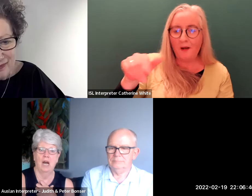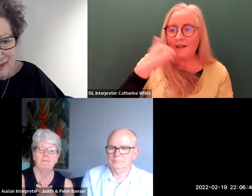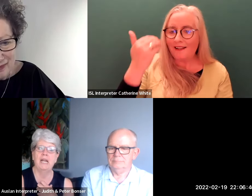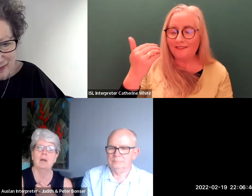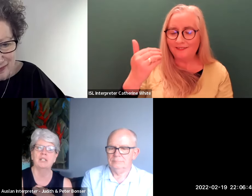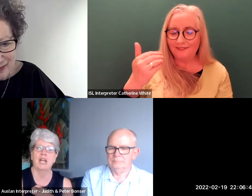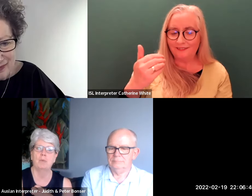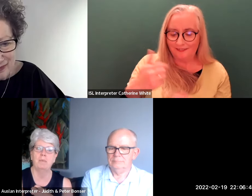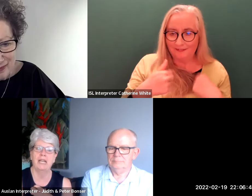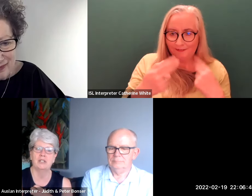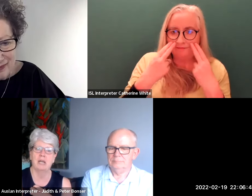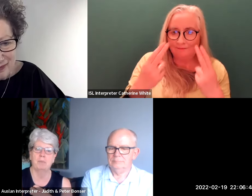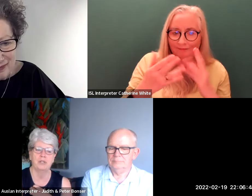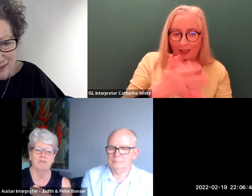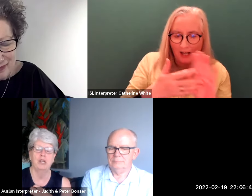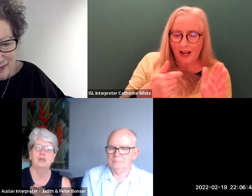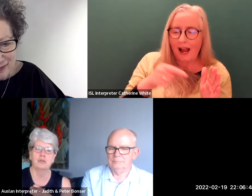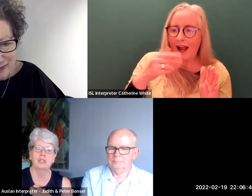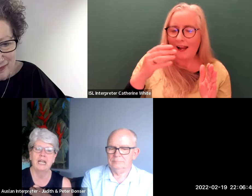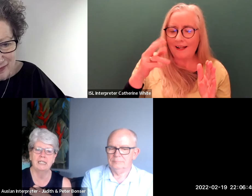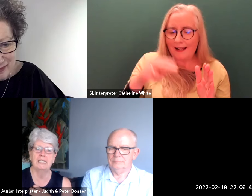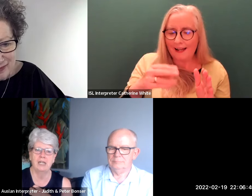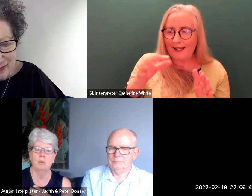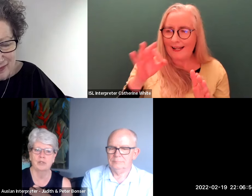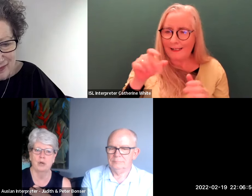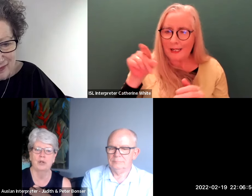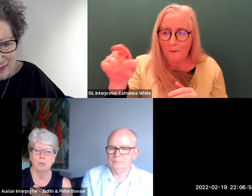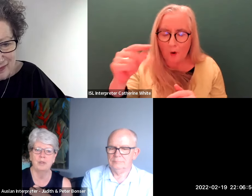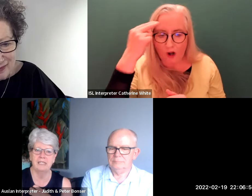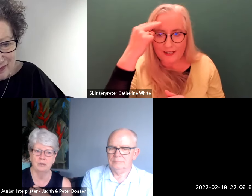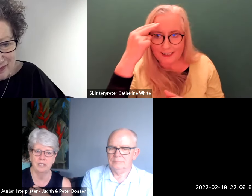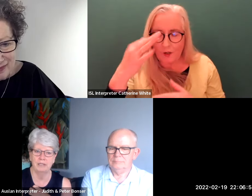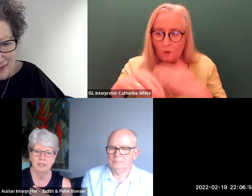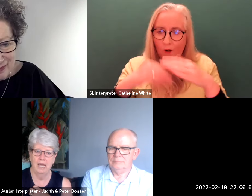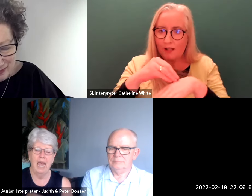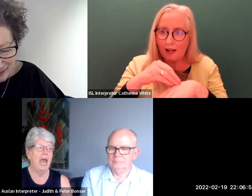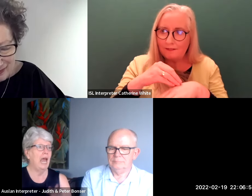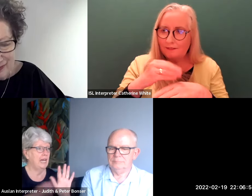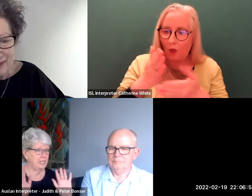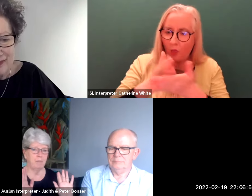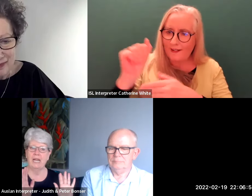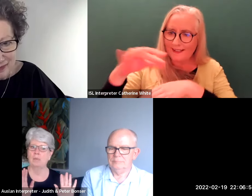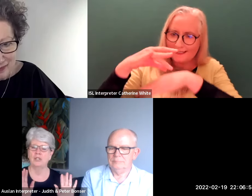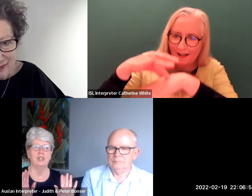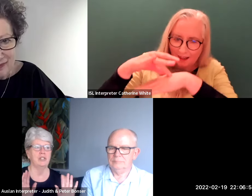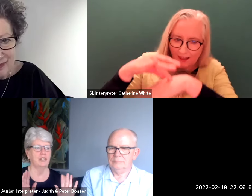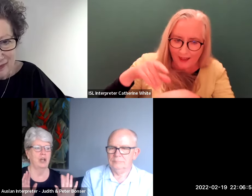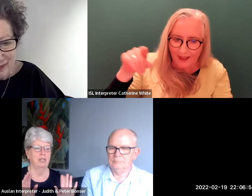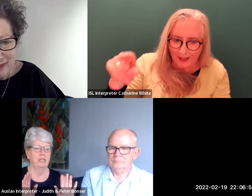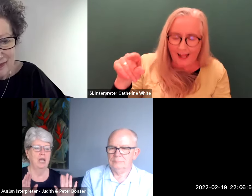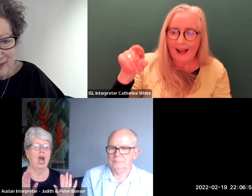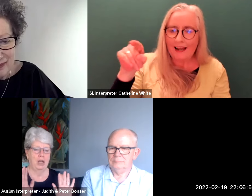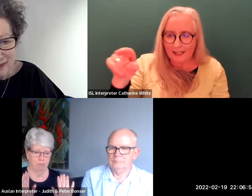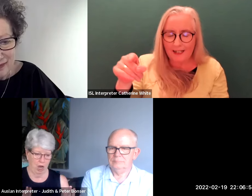i've been able to help him get to that point of truly understanding what's going on with his illness and he's been able to just